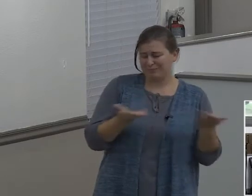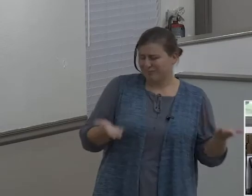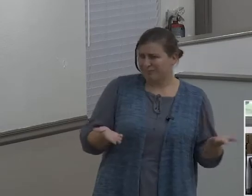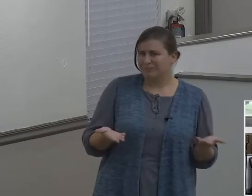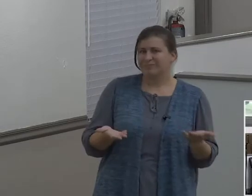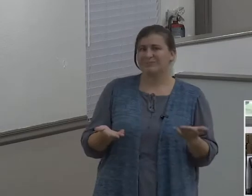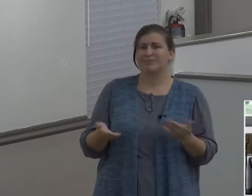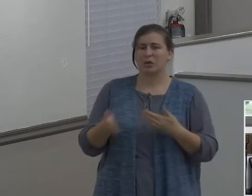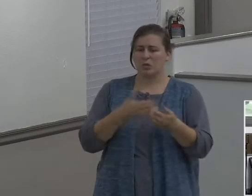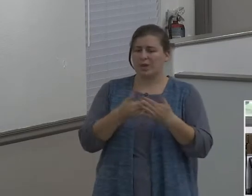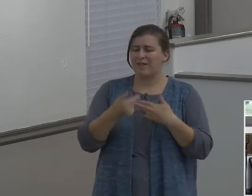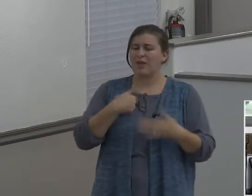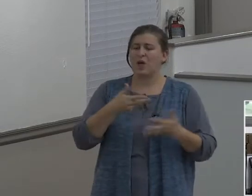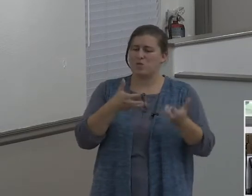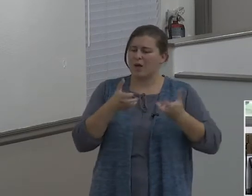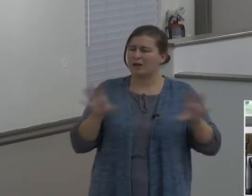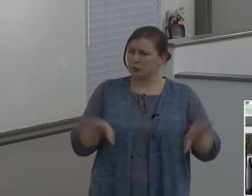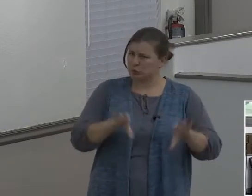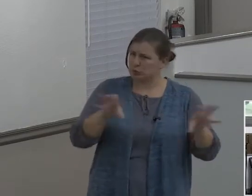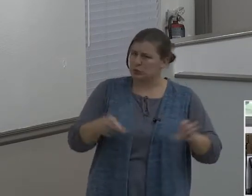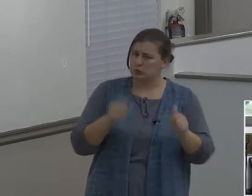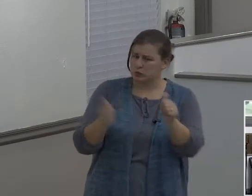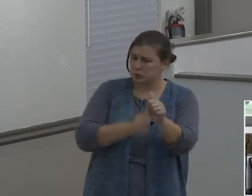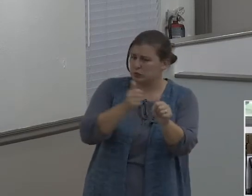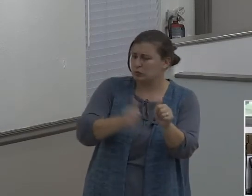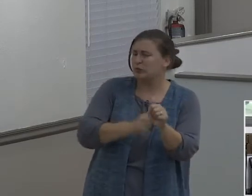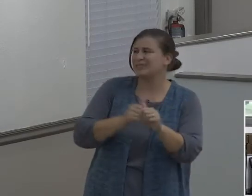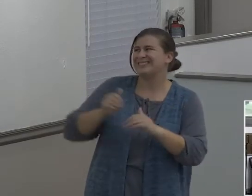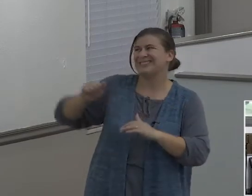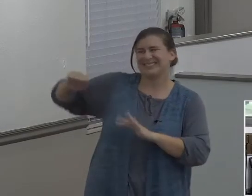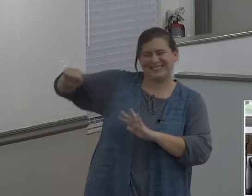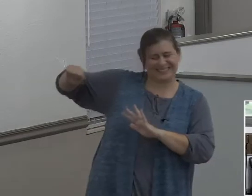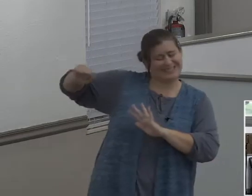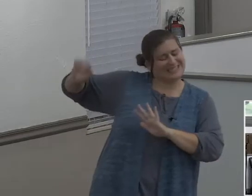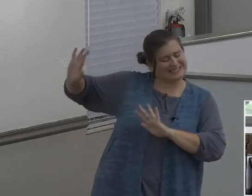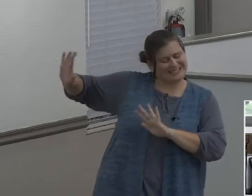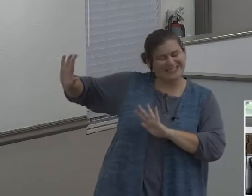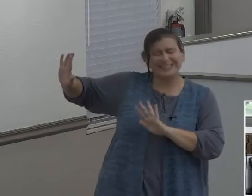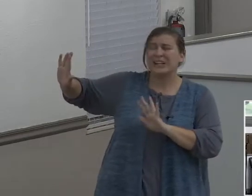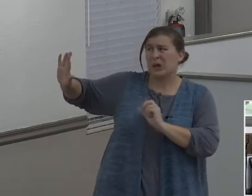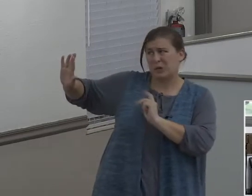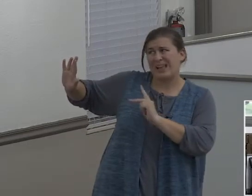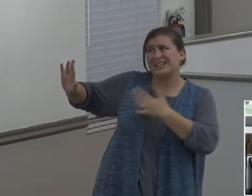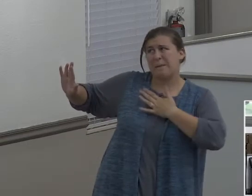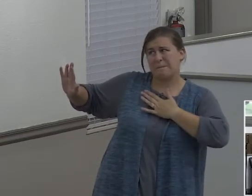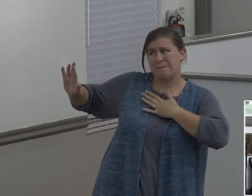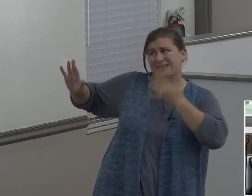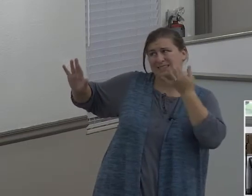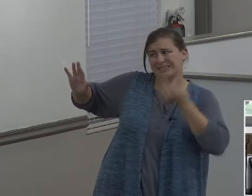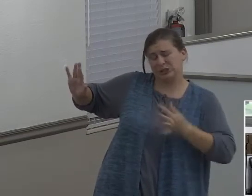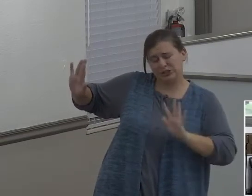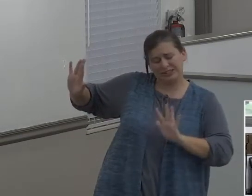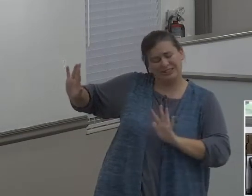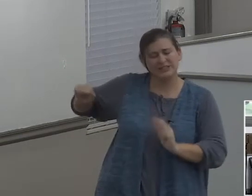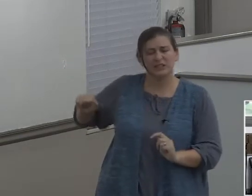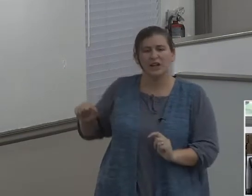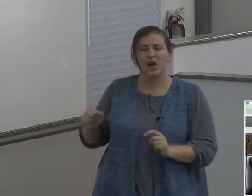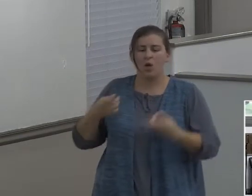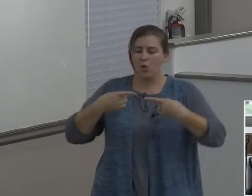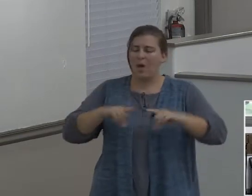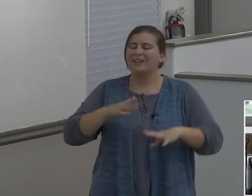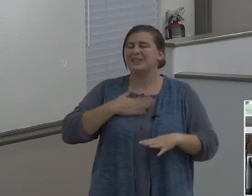life. And they want to hold God at arm's length while they run their life their way.